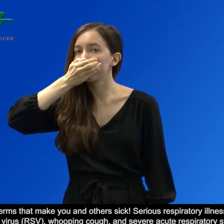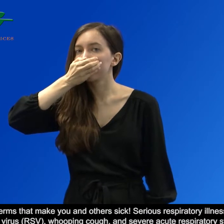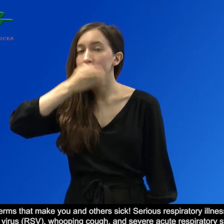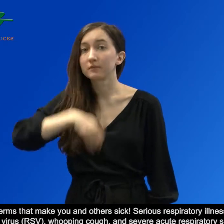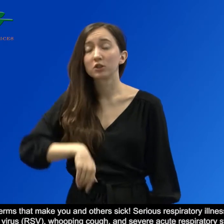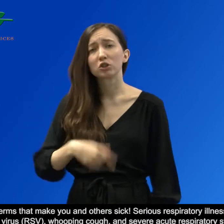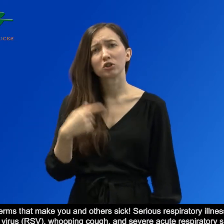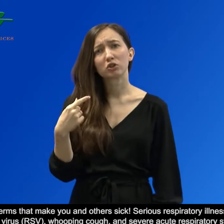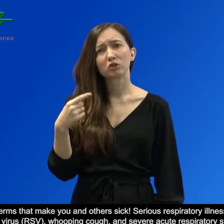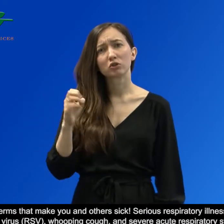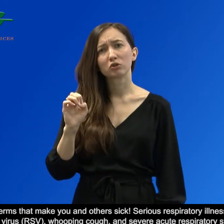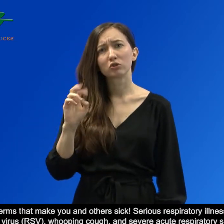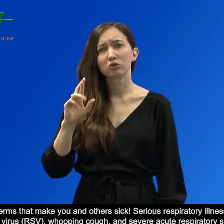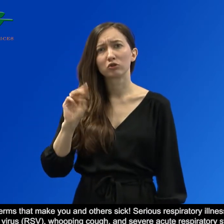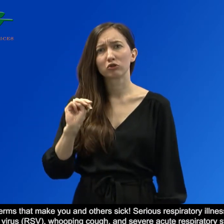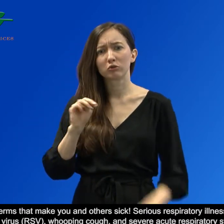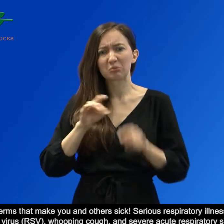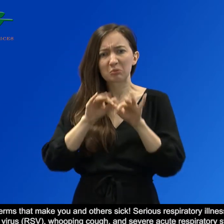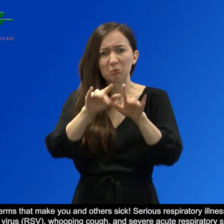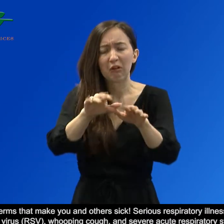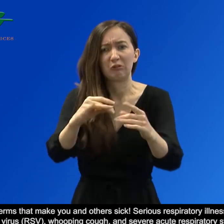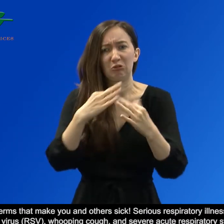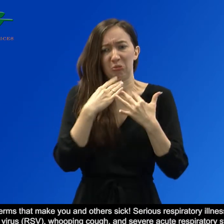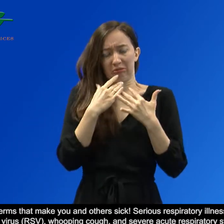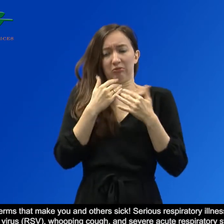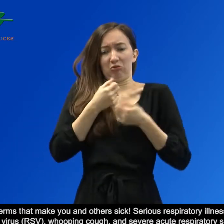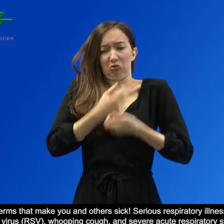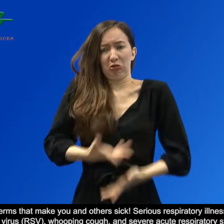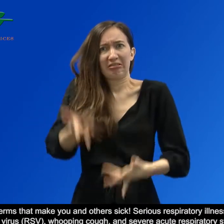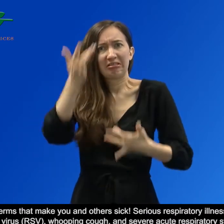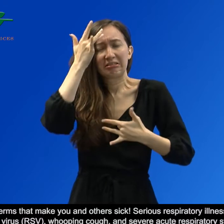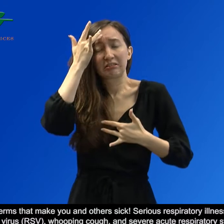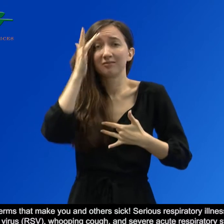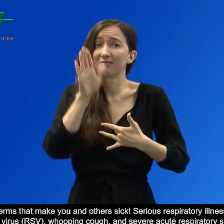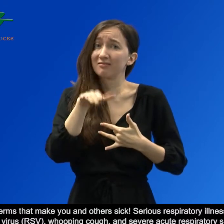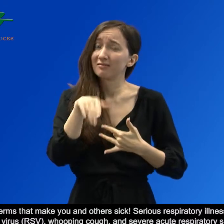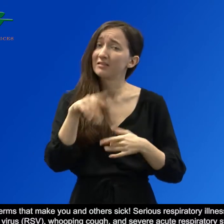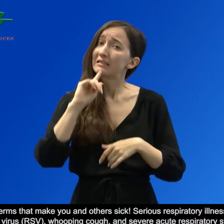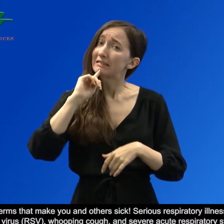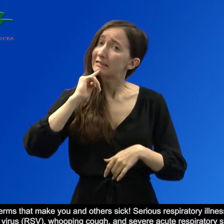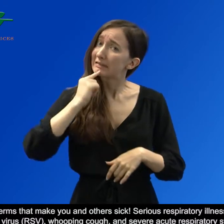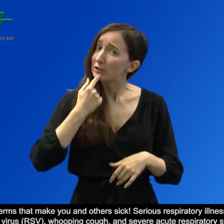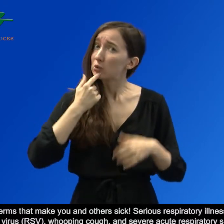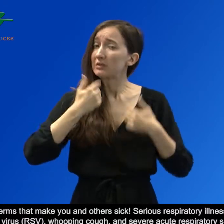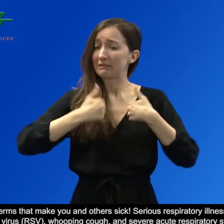Stop the spread of germs that make you and others sick. Serious respiratory illnesses like